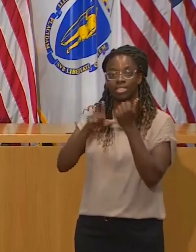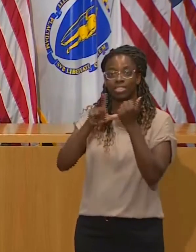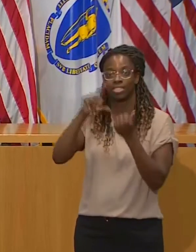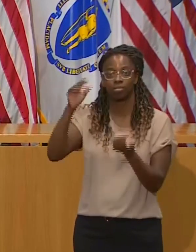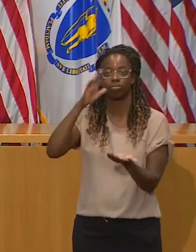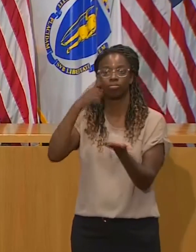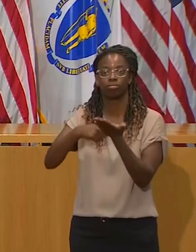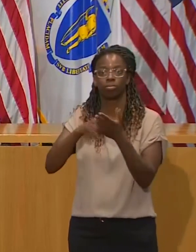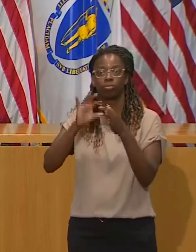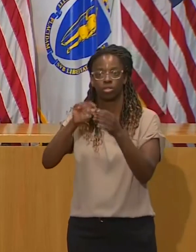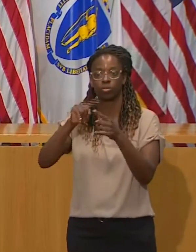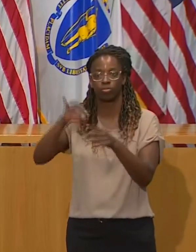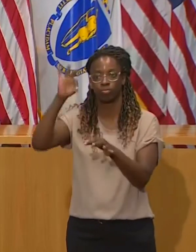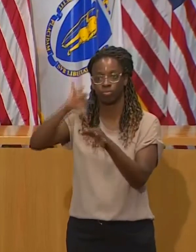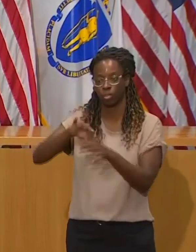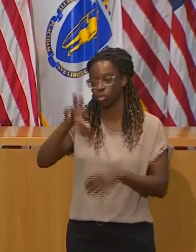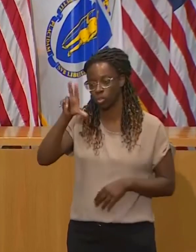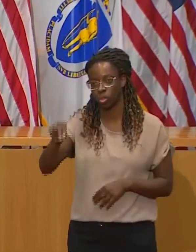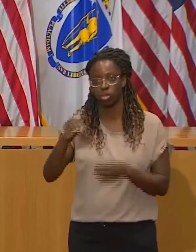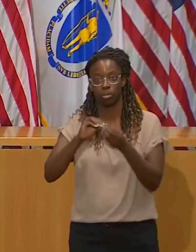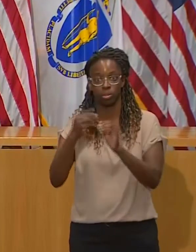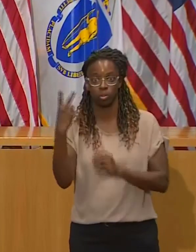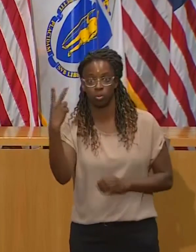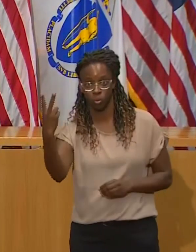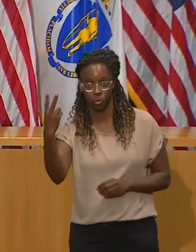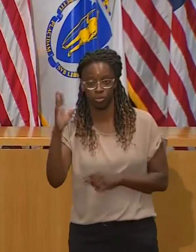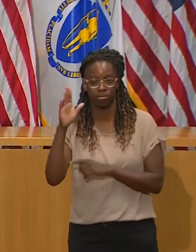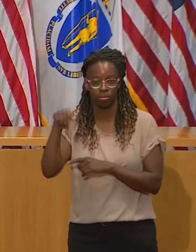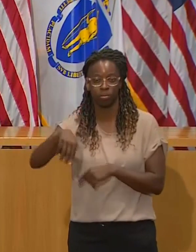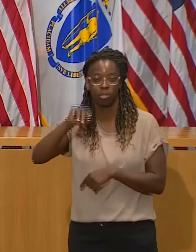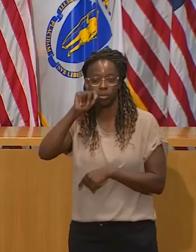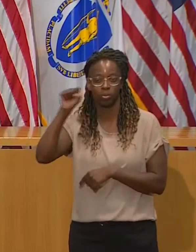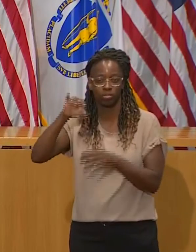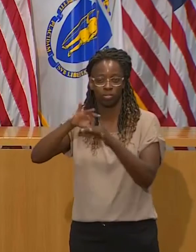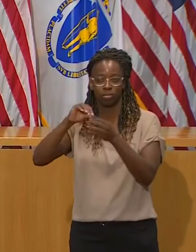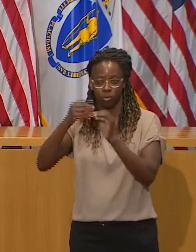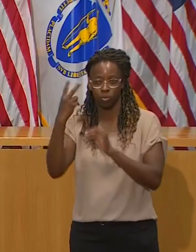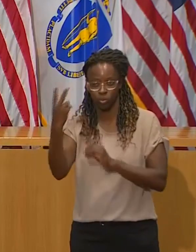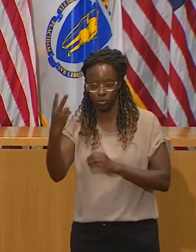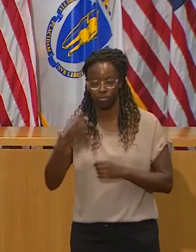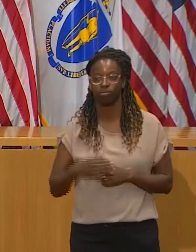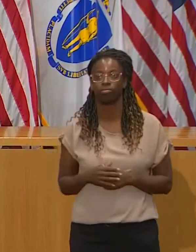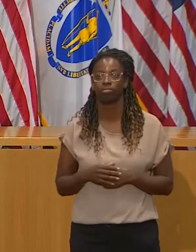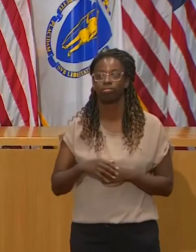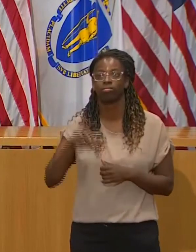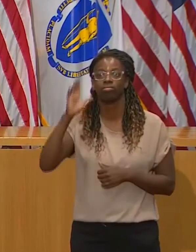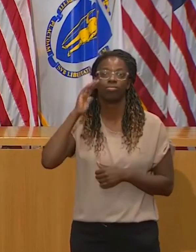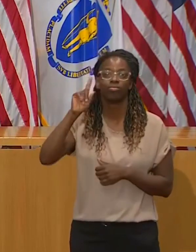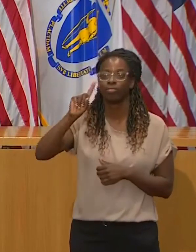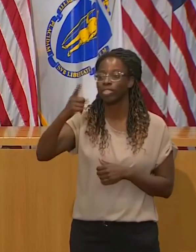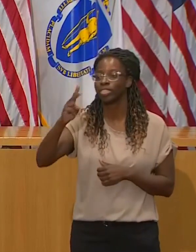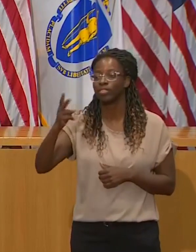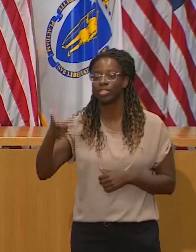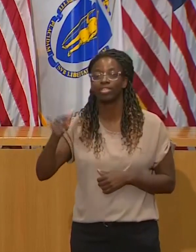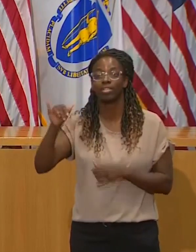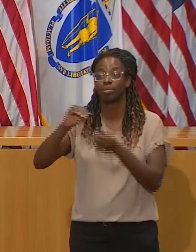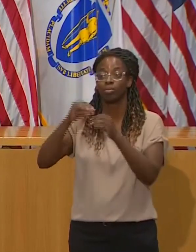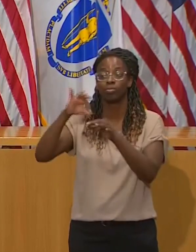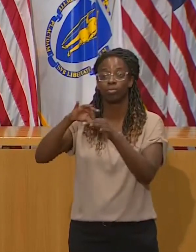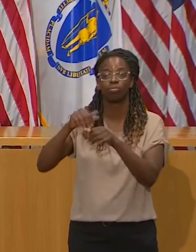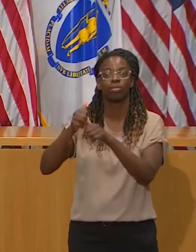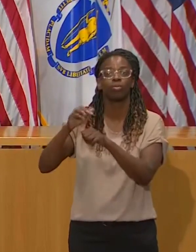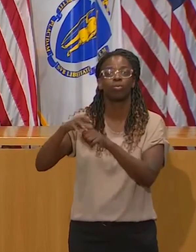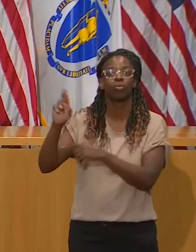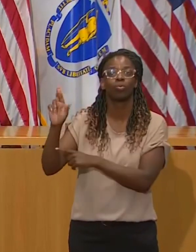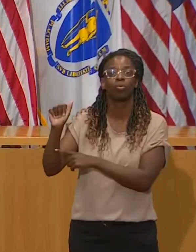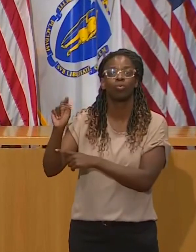administratively just without it. All right. I mean, I think everybody's talked about the fact that it could be several days before